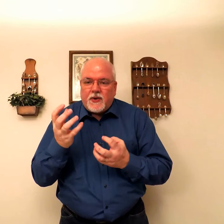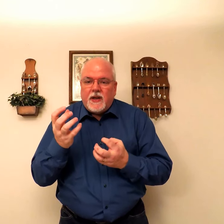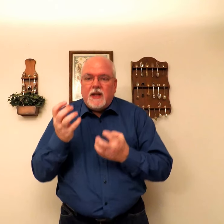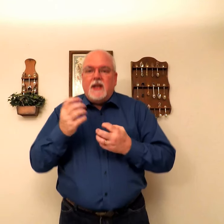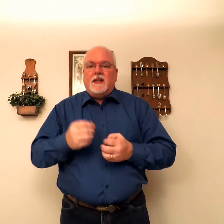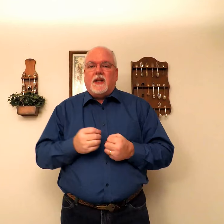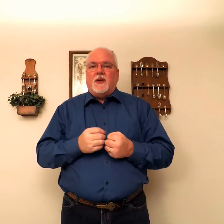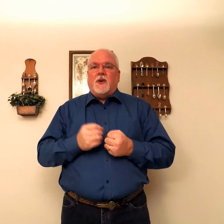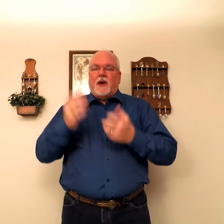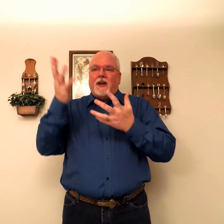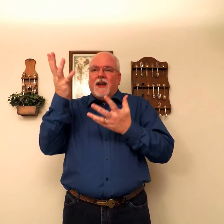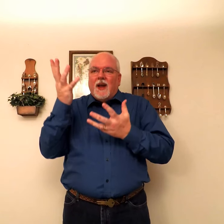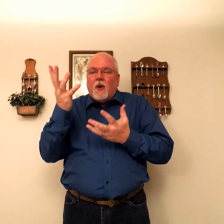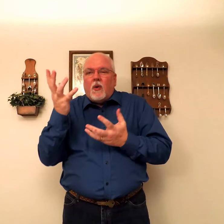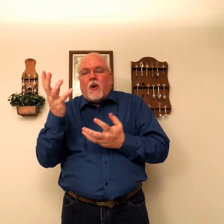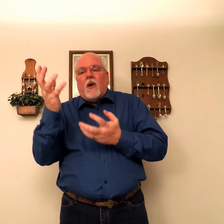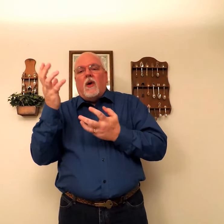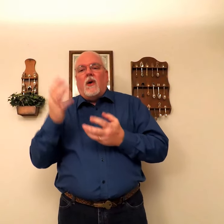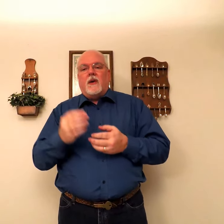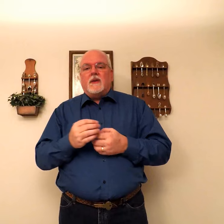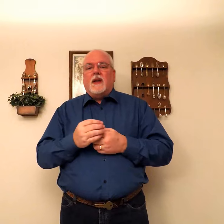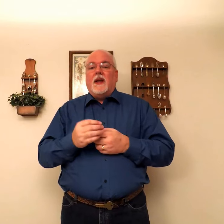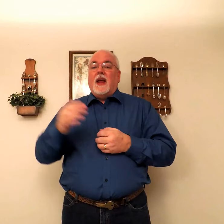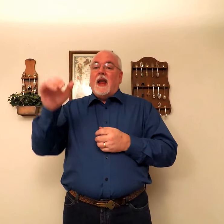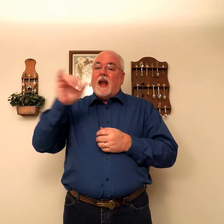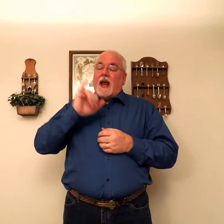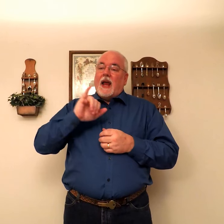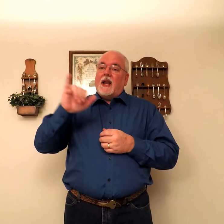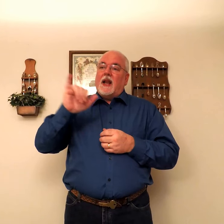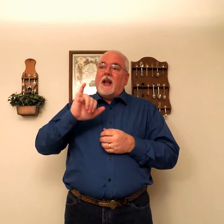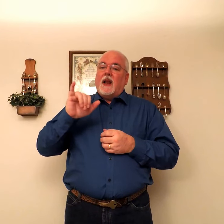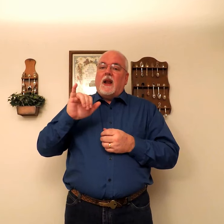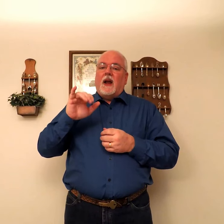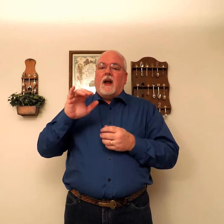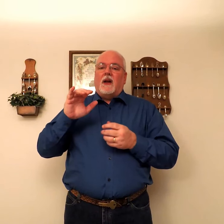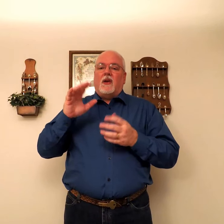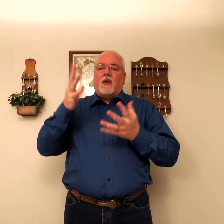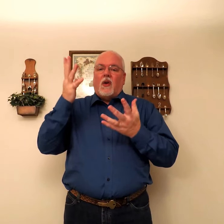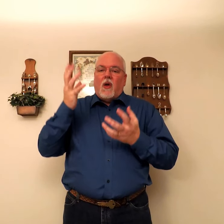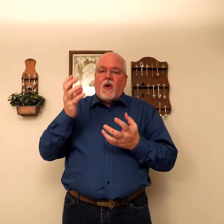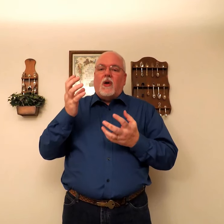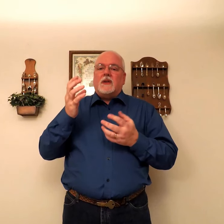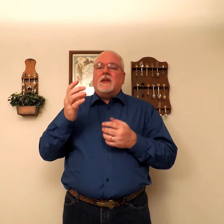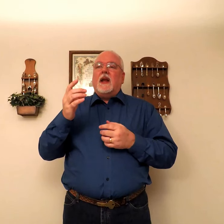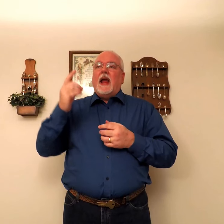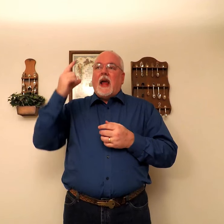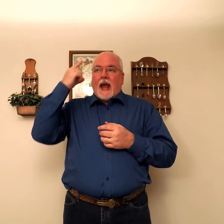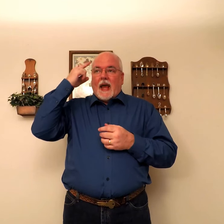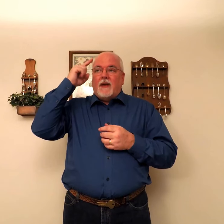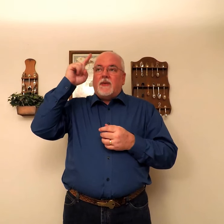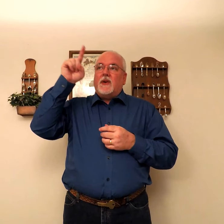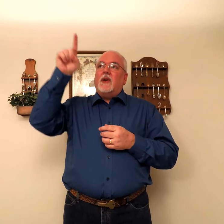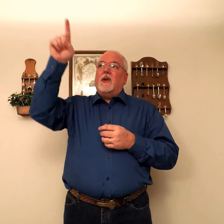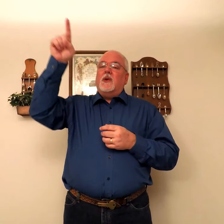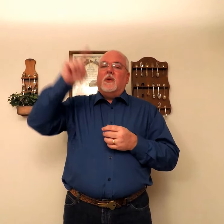your knees into it. Long. Uh. Long. After you.